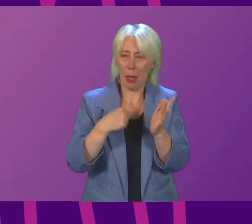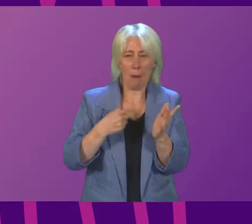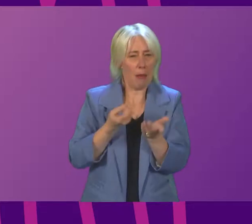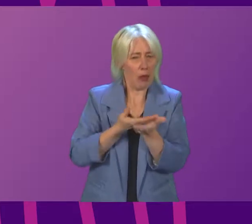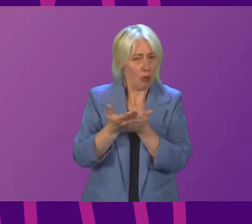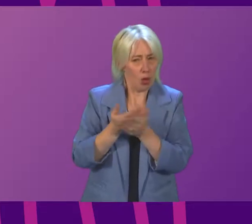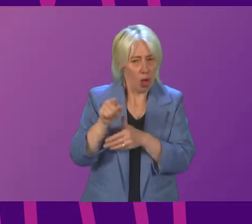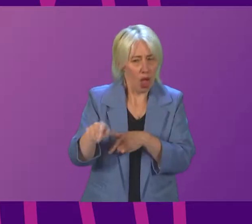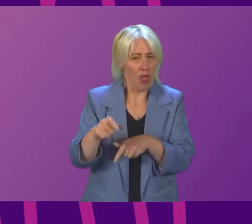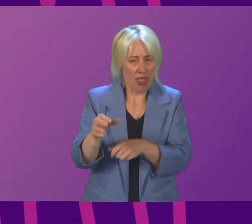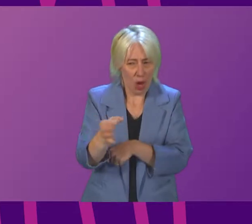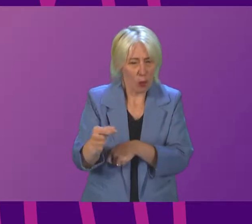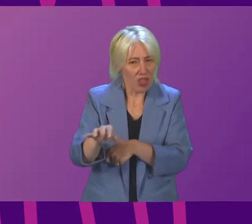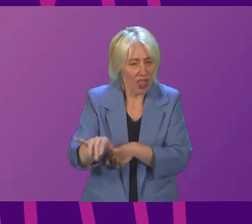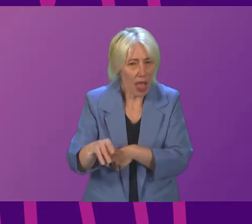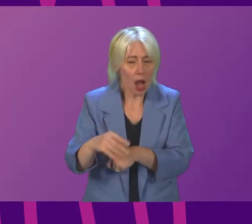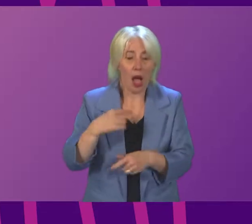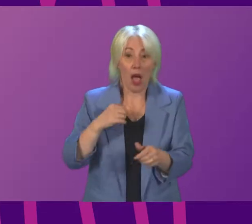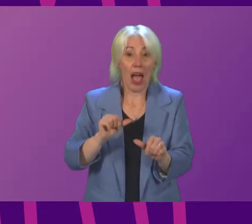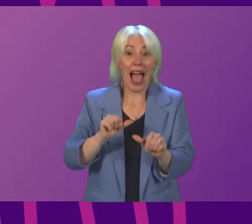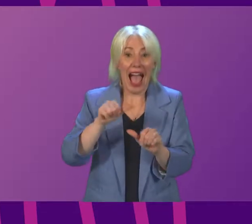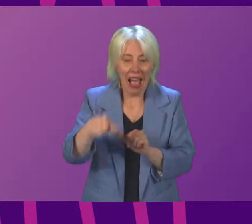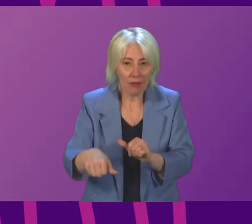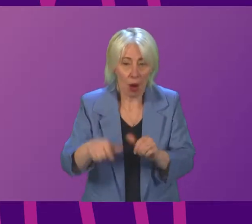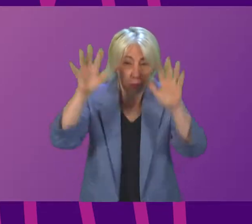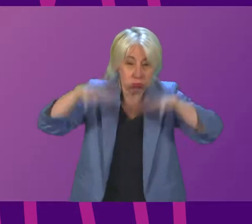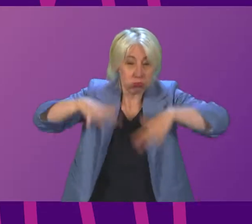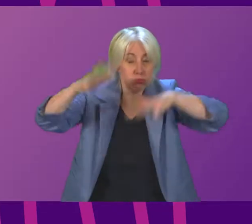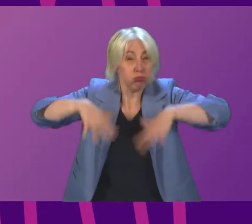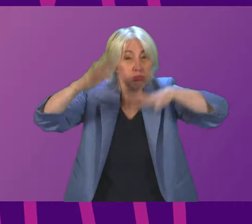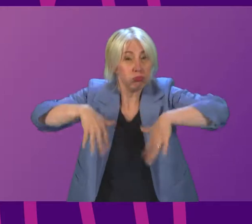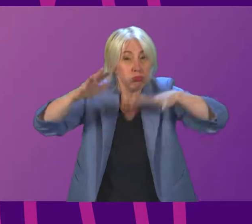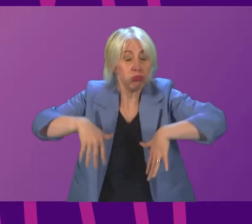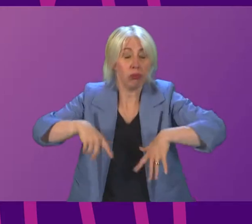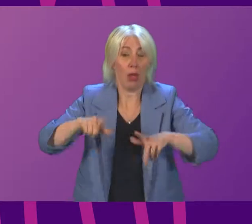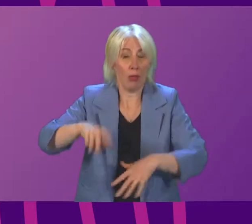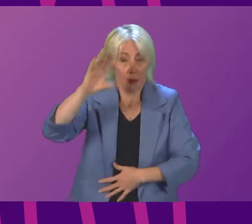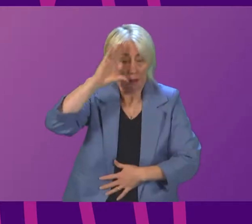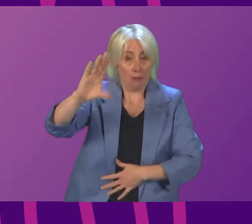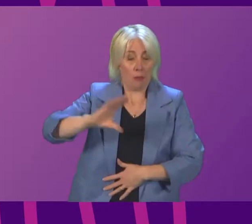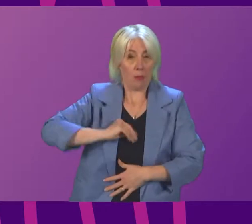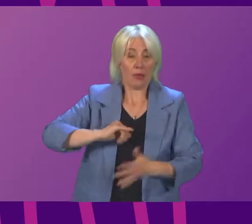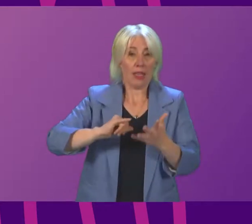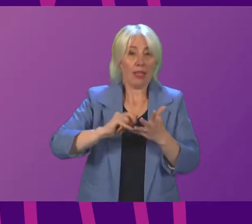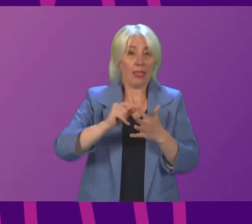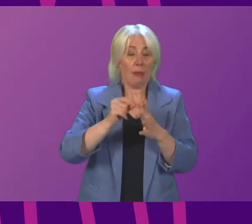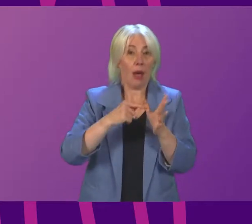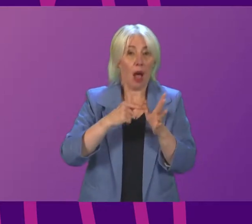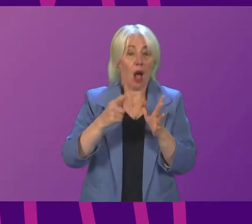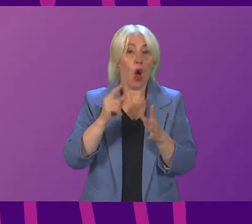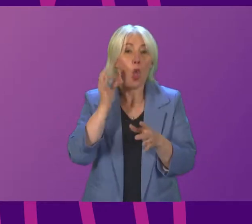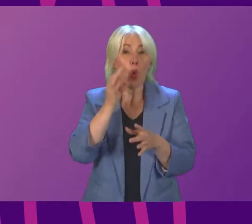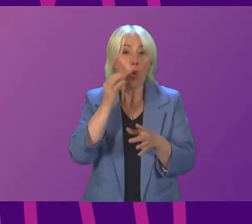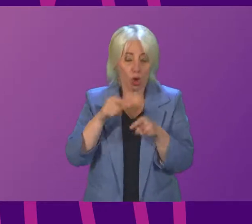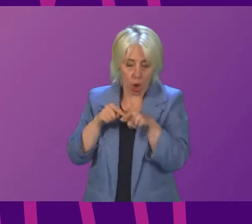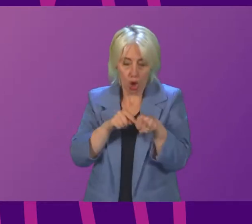community of Newcastleton, in the aftermath of that horrendous rainfall, I was alerted to the fact that SIPA water tracking